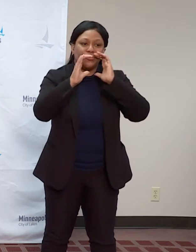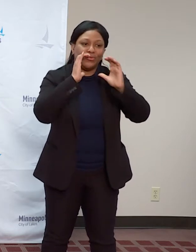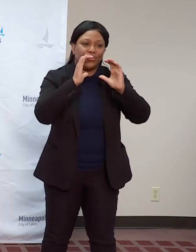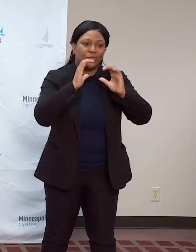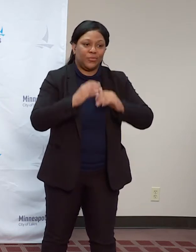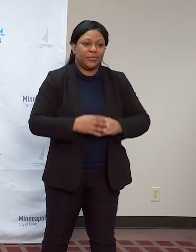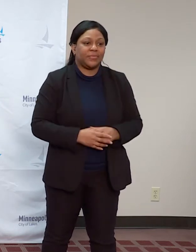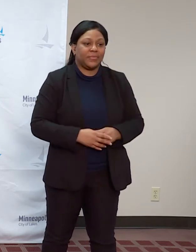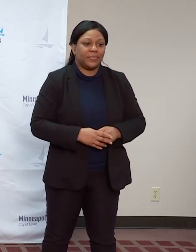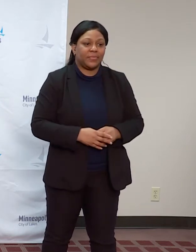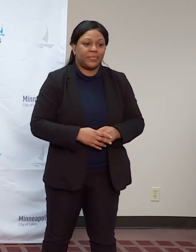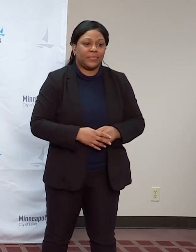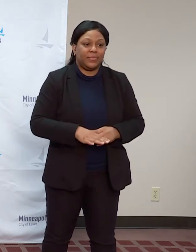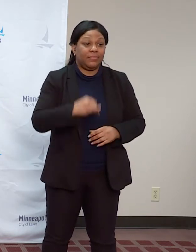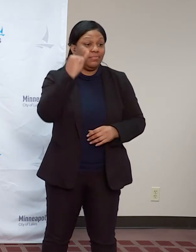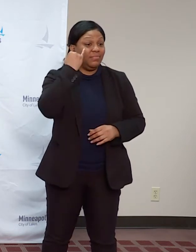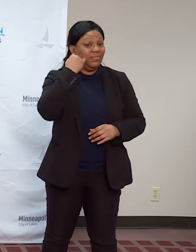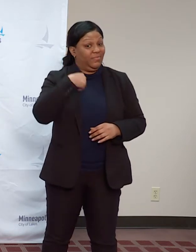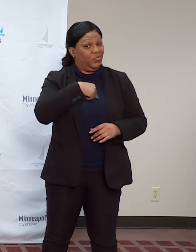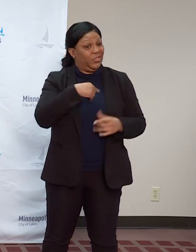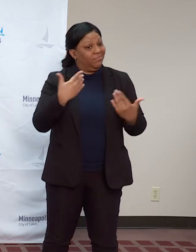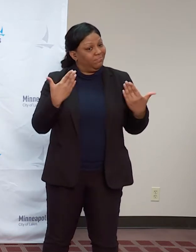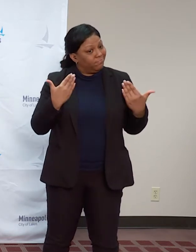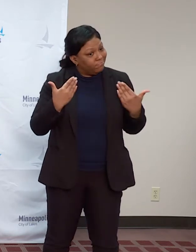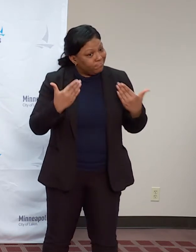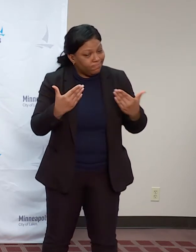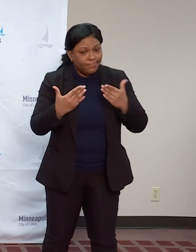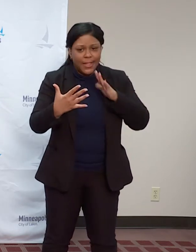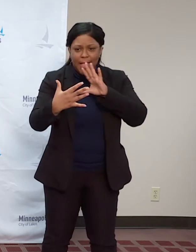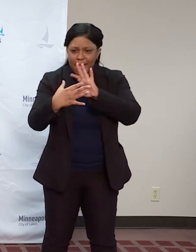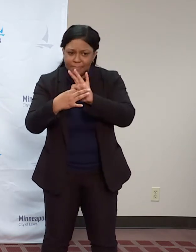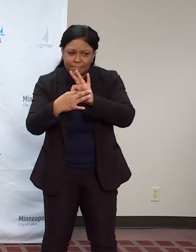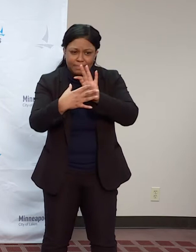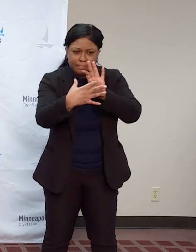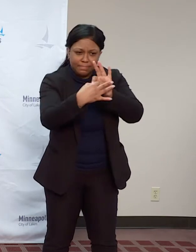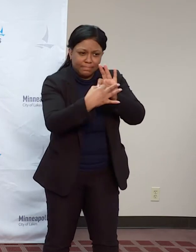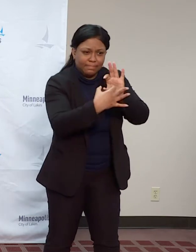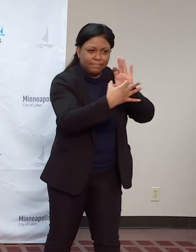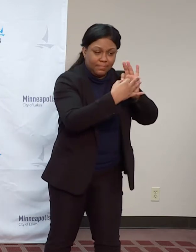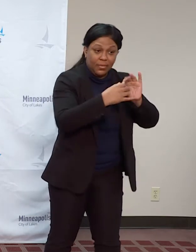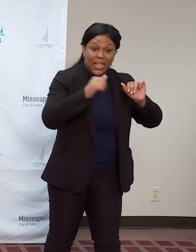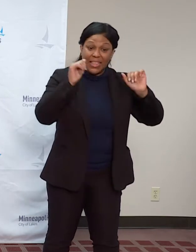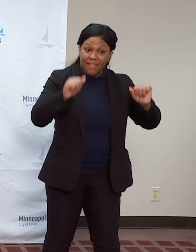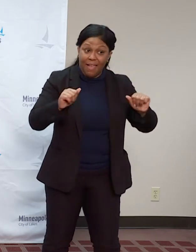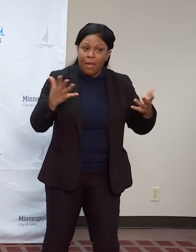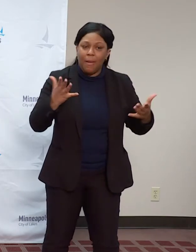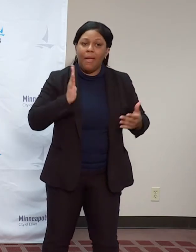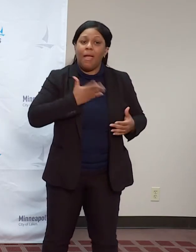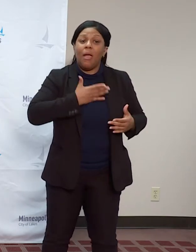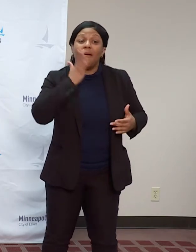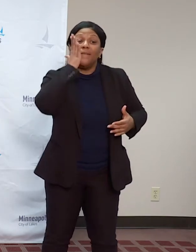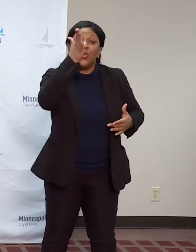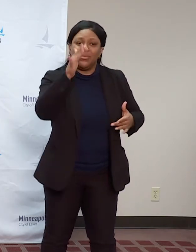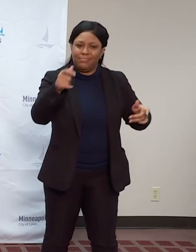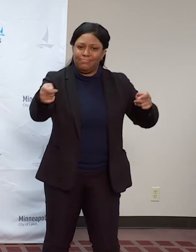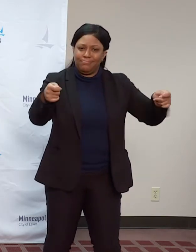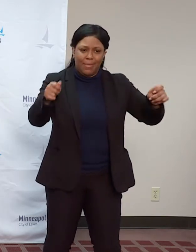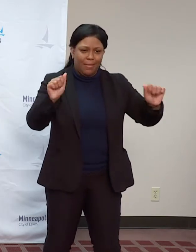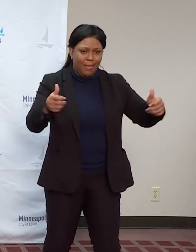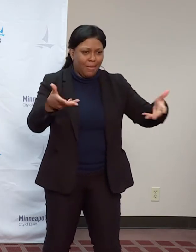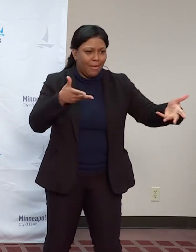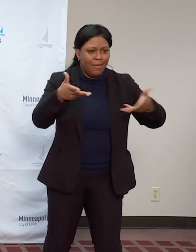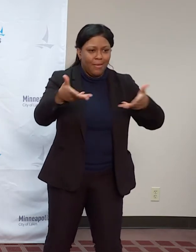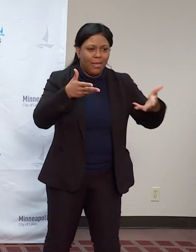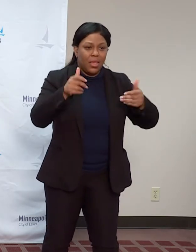future, how honest, how transparent, and how direct we are in communicating